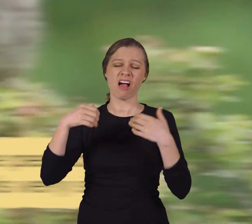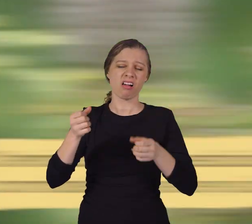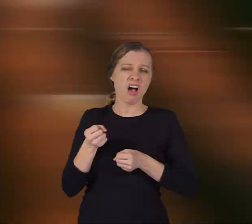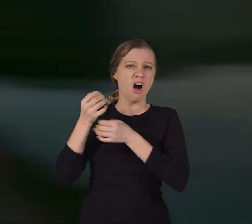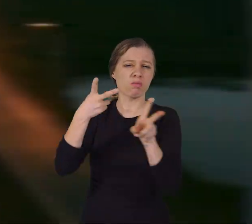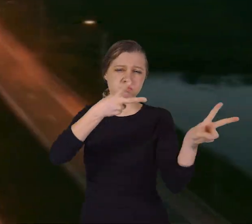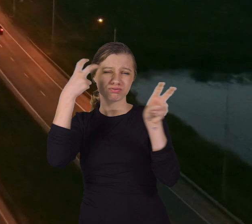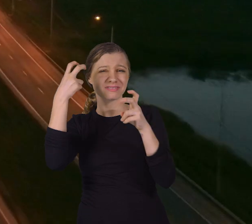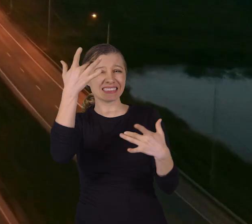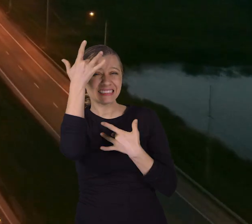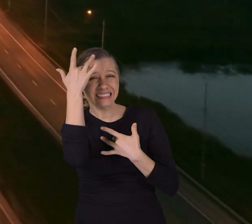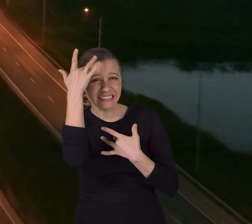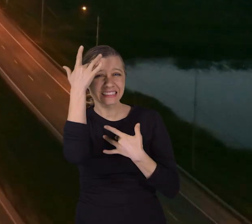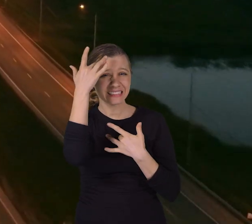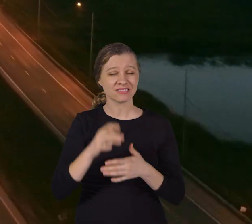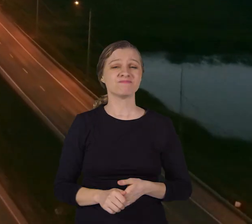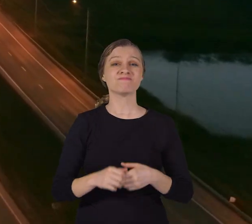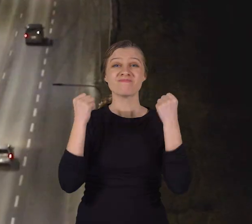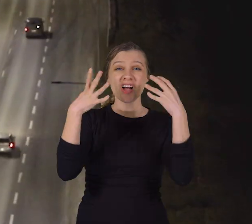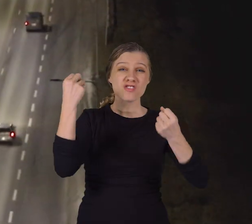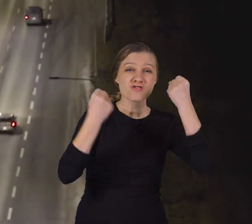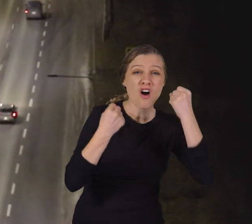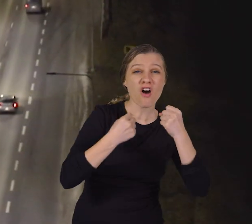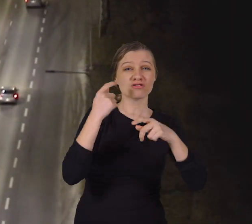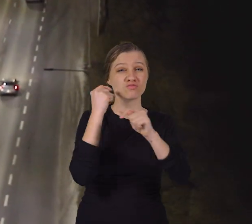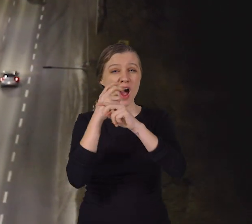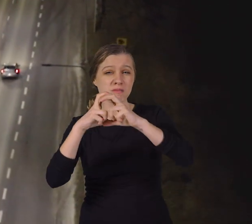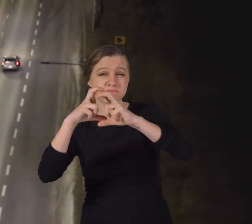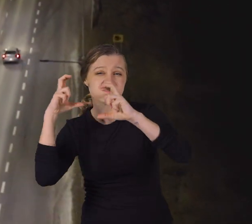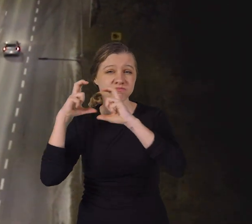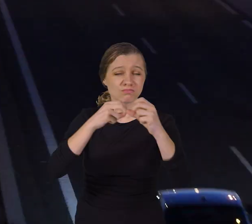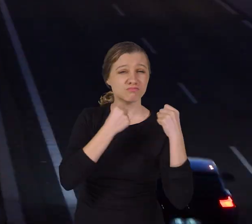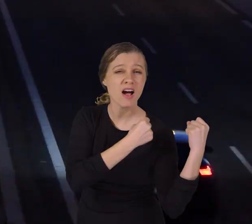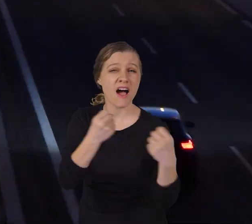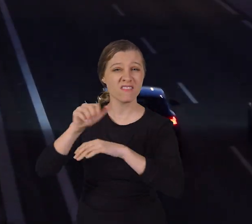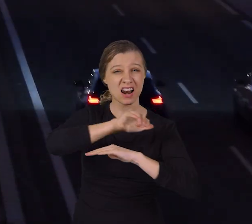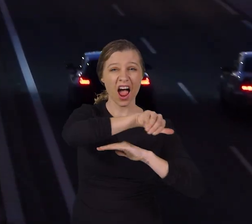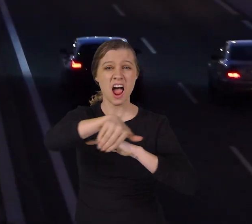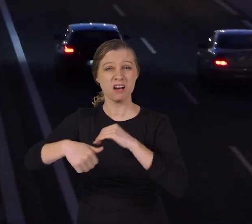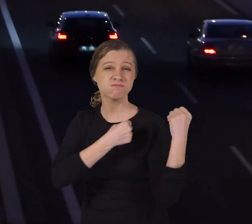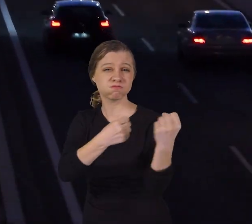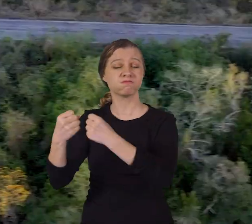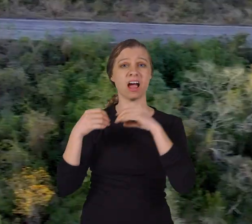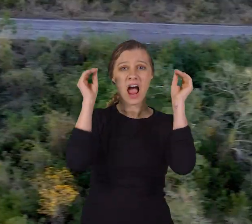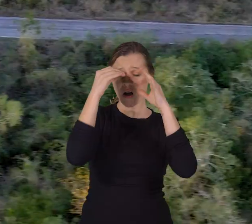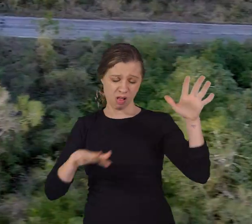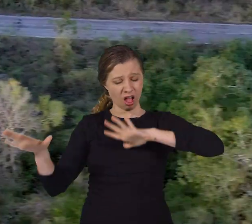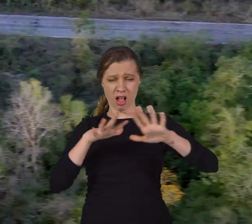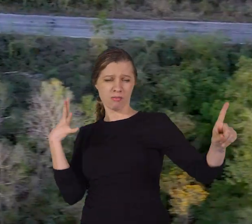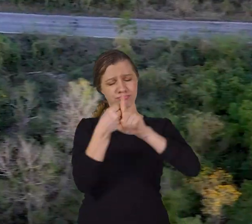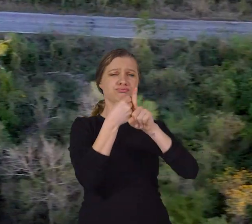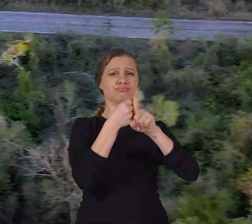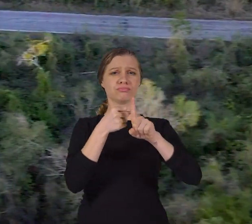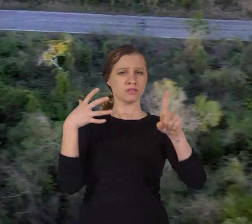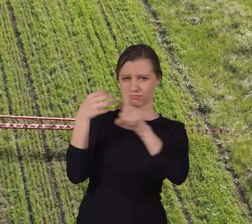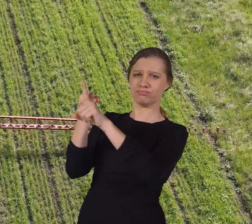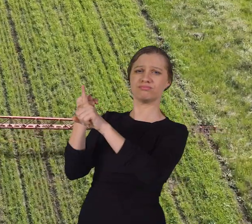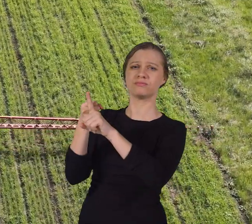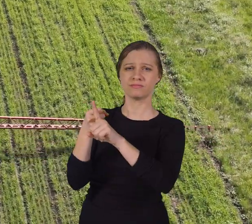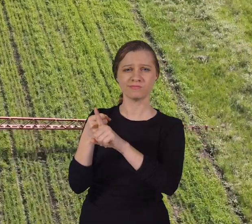And with so many cars and trucks on the road at night, owls have been known to run into vehicles. Each